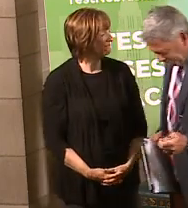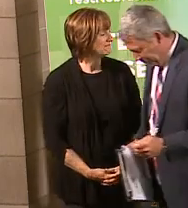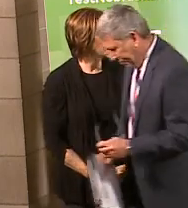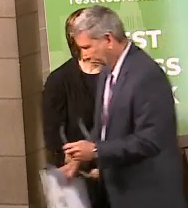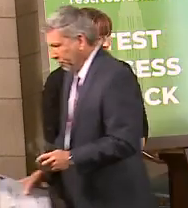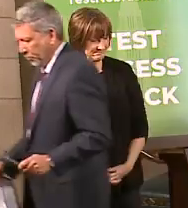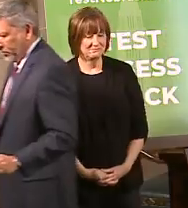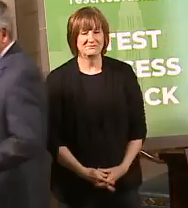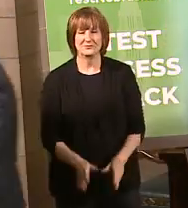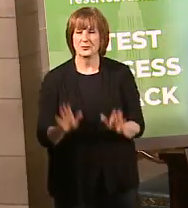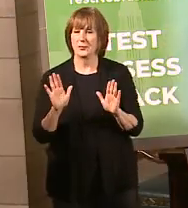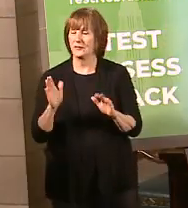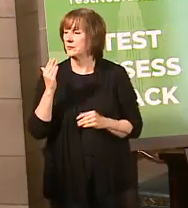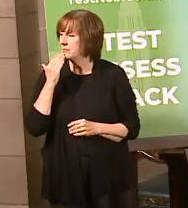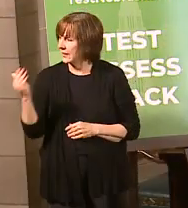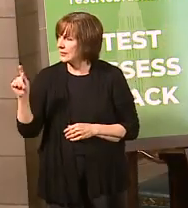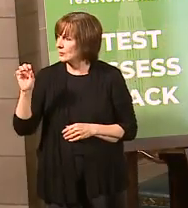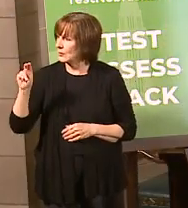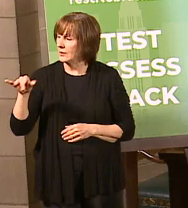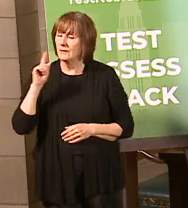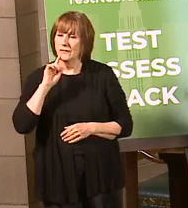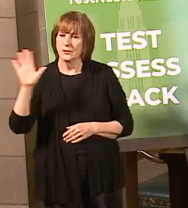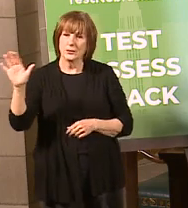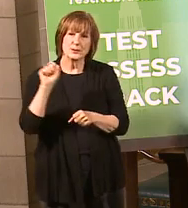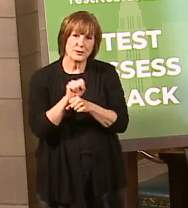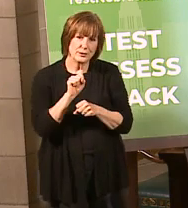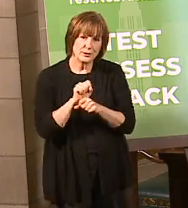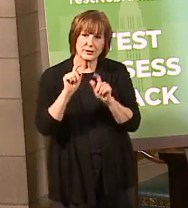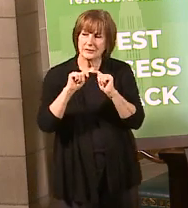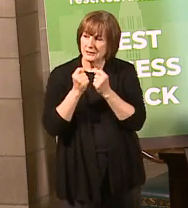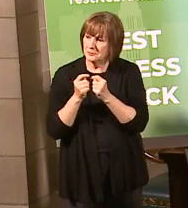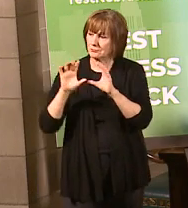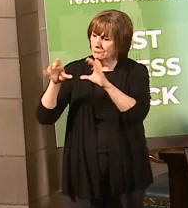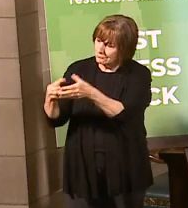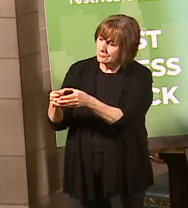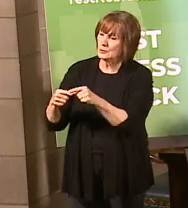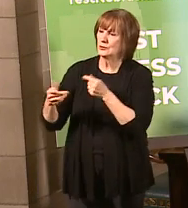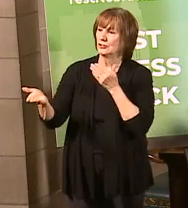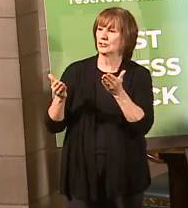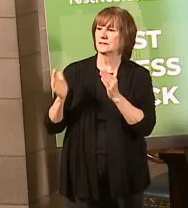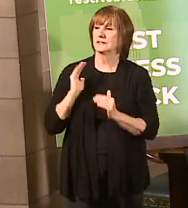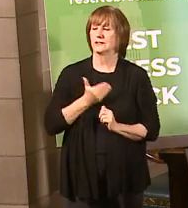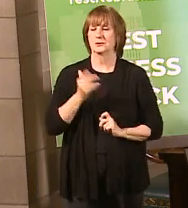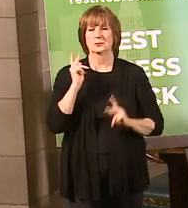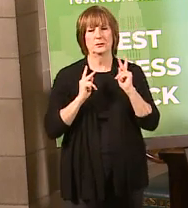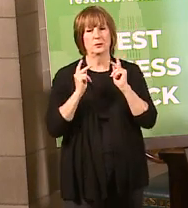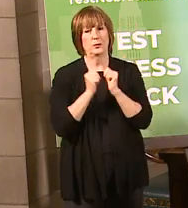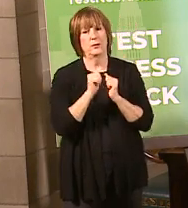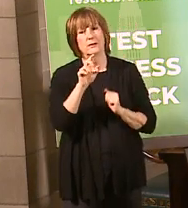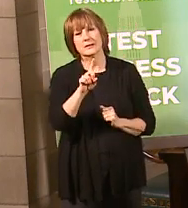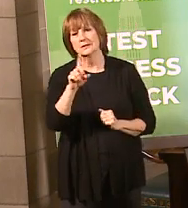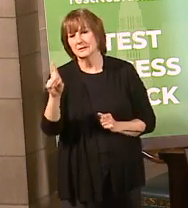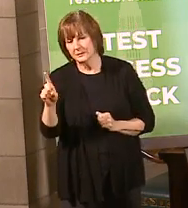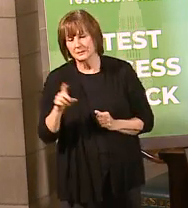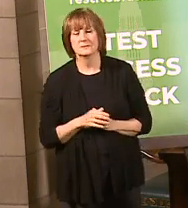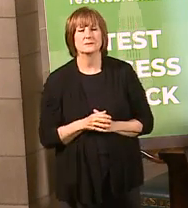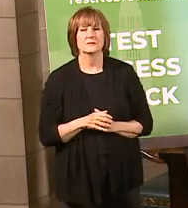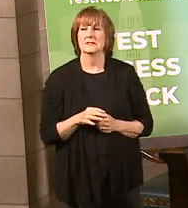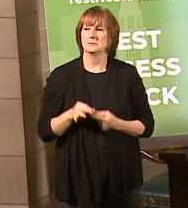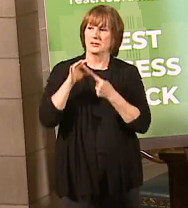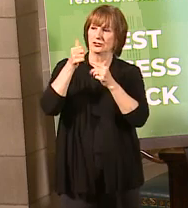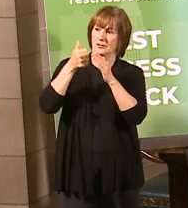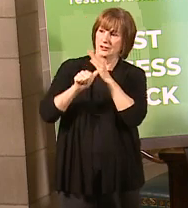Great. Thank you very much, Tony, for all the work that you and your team are doing to serve our citizens with developmental disabilities and especially under